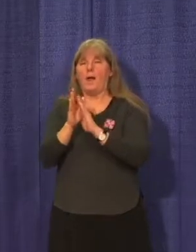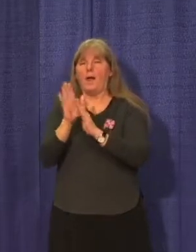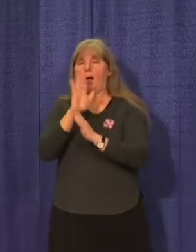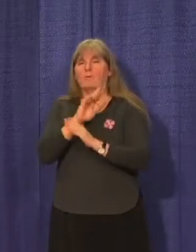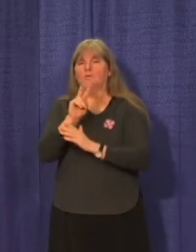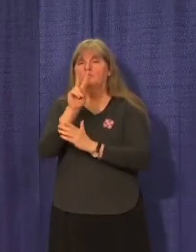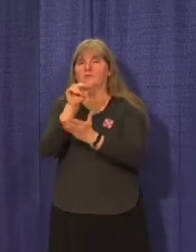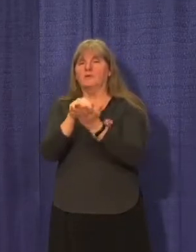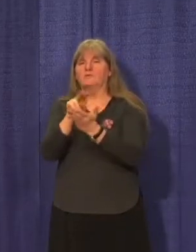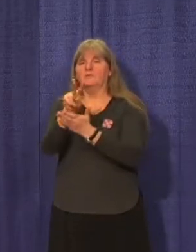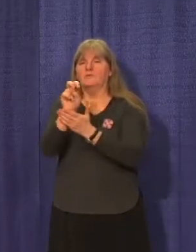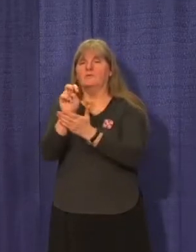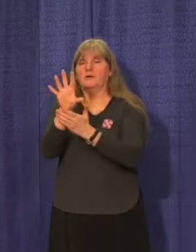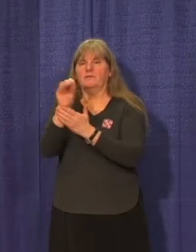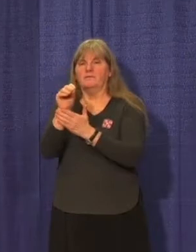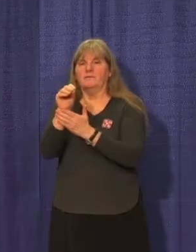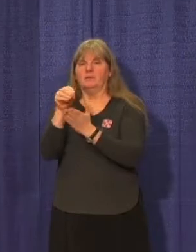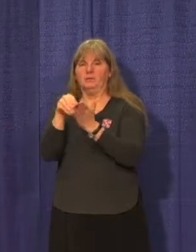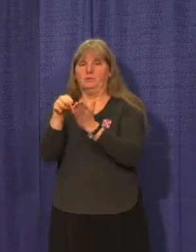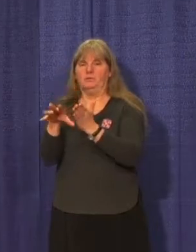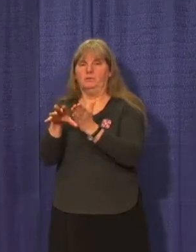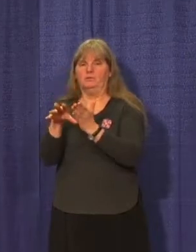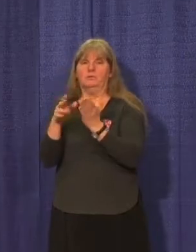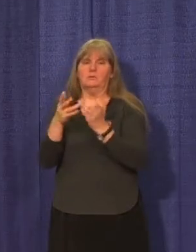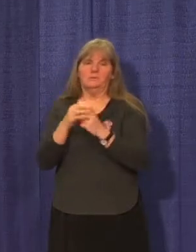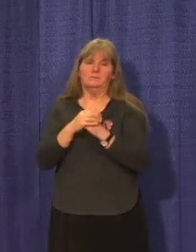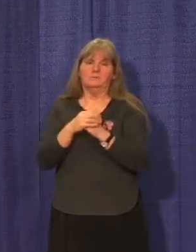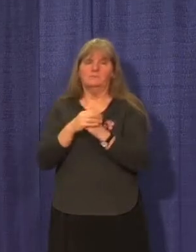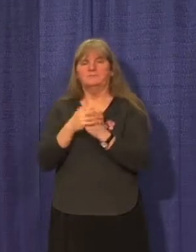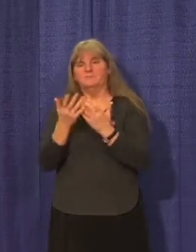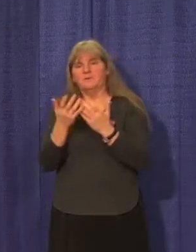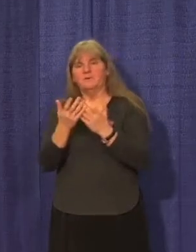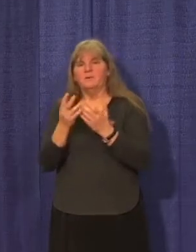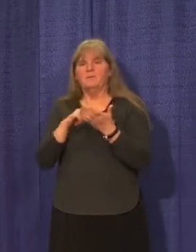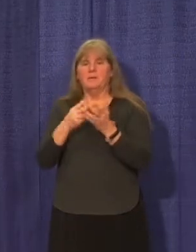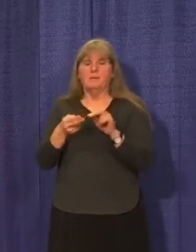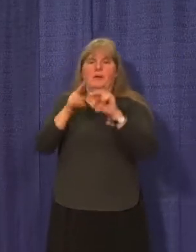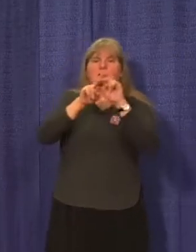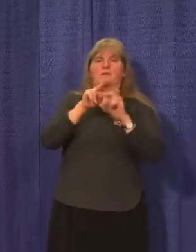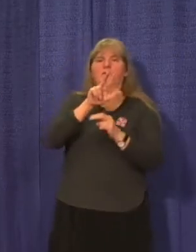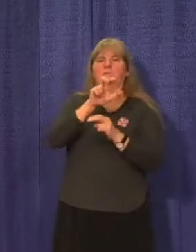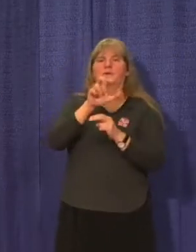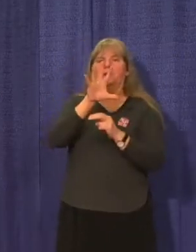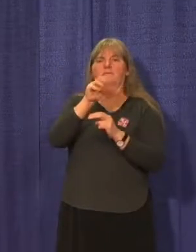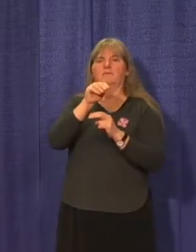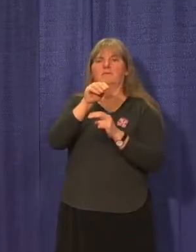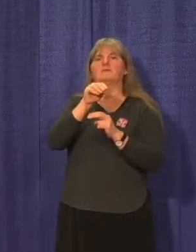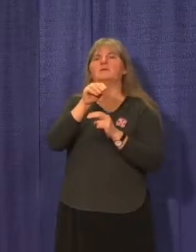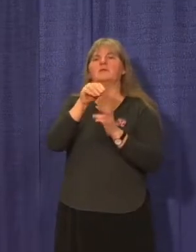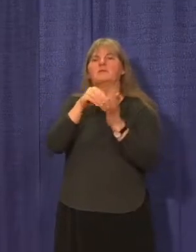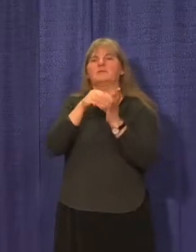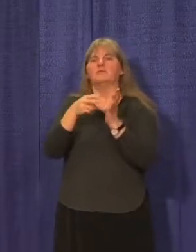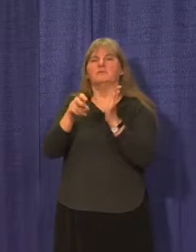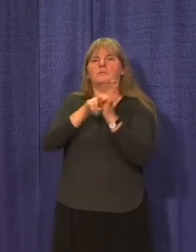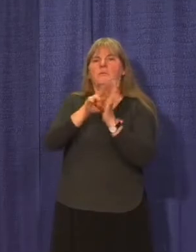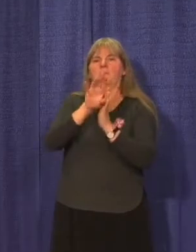2,250 students, so there's approximately 350 additional students will be accommodated.